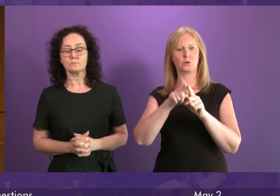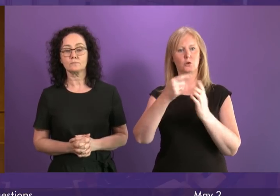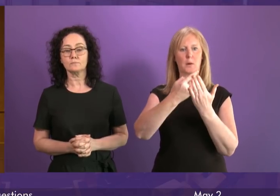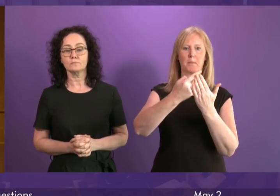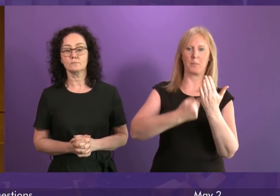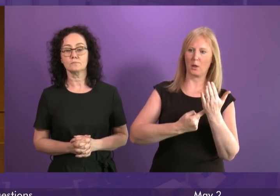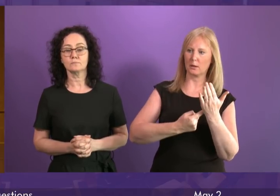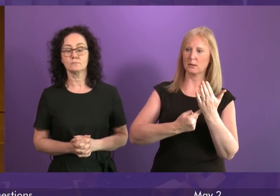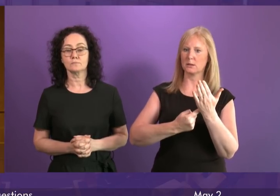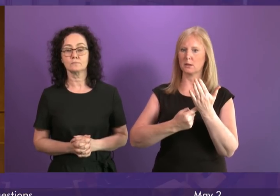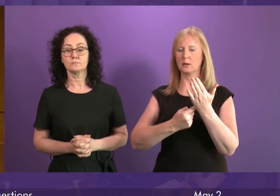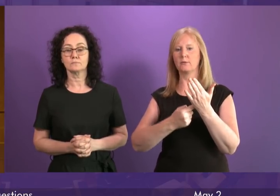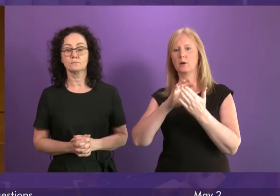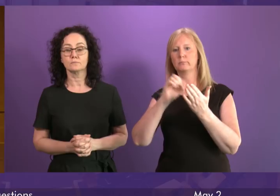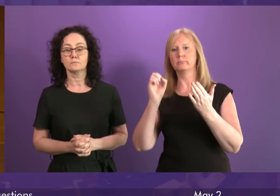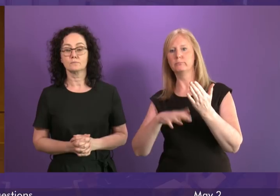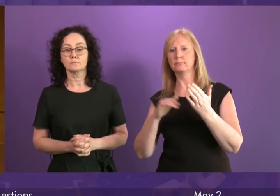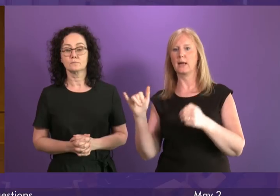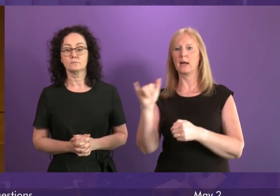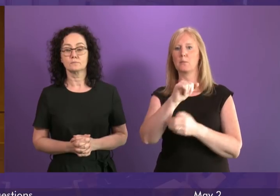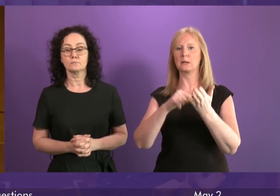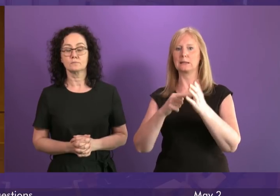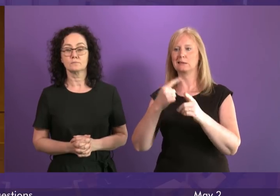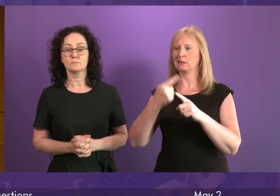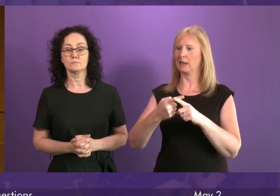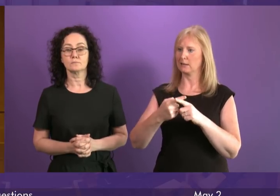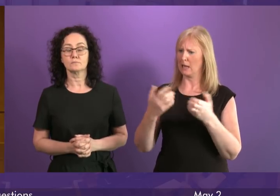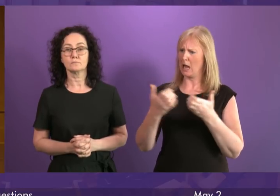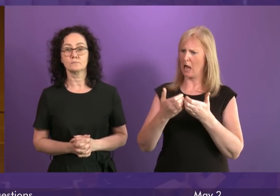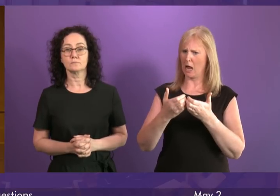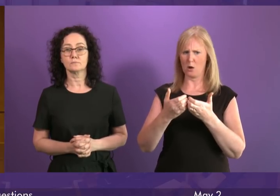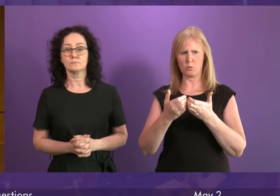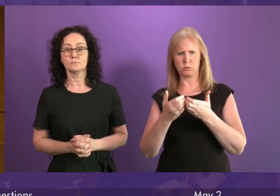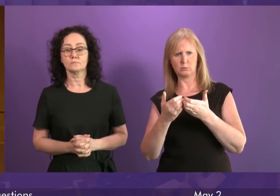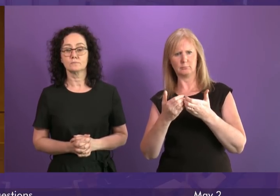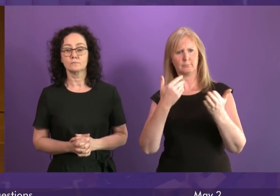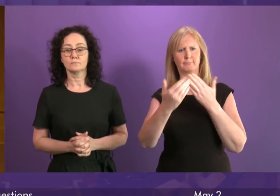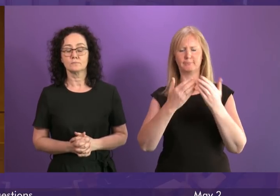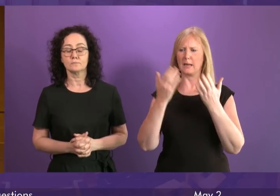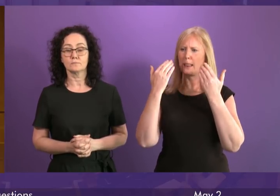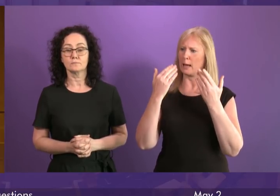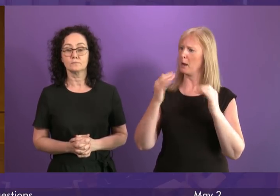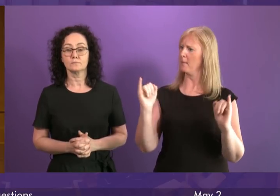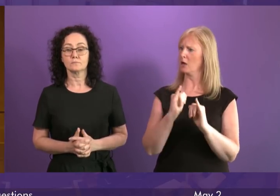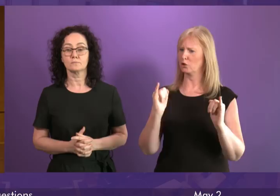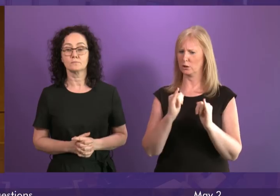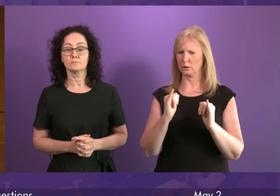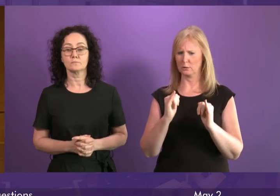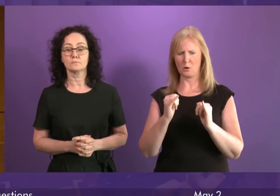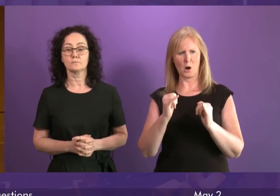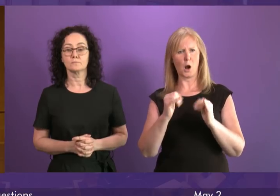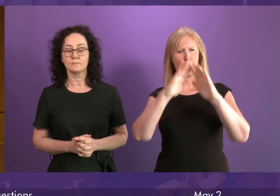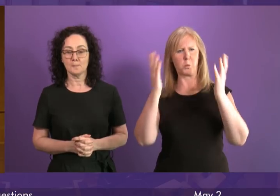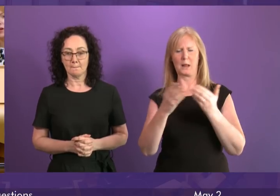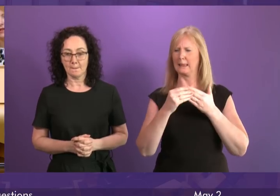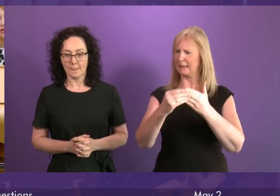scrap air departure tax contribute to addressing the climate emergency or could ever be described as world leading